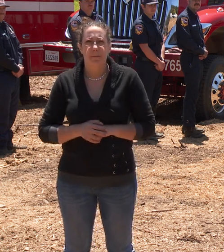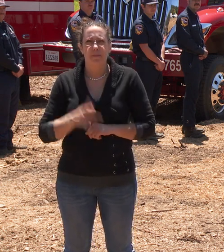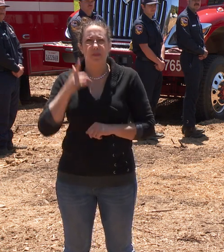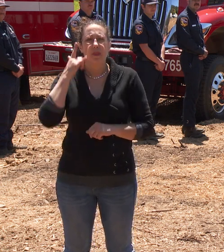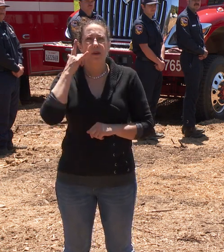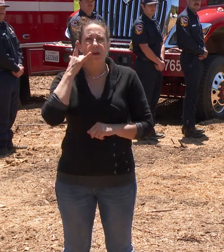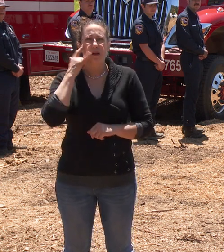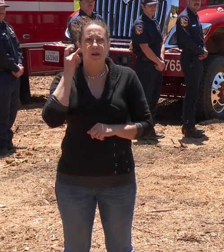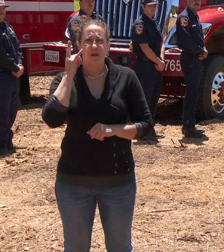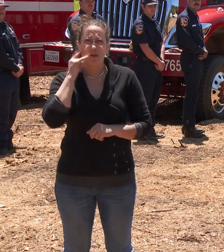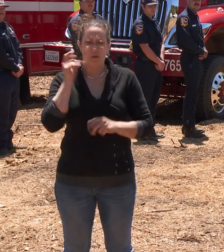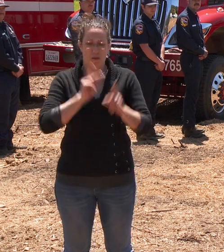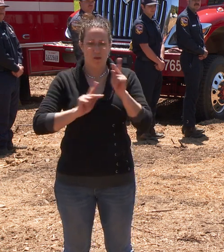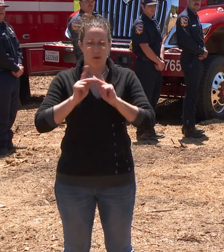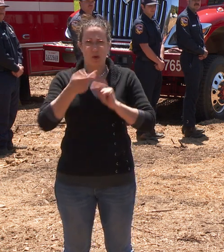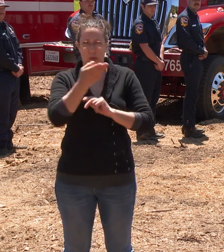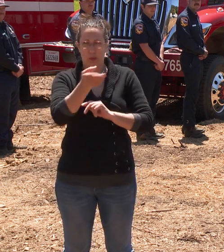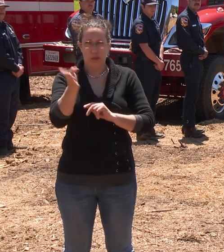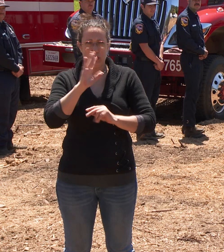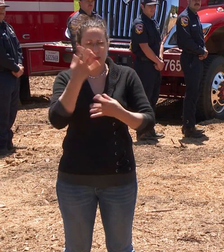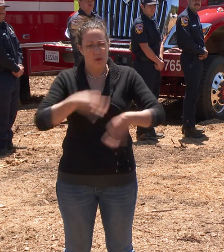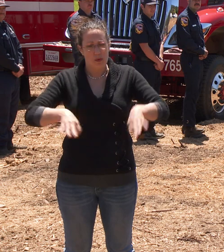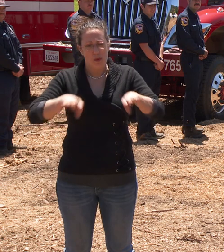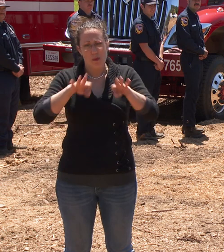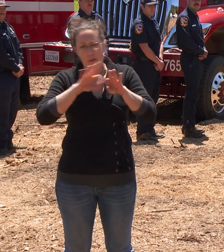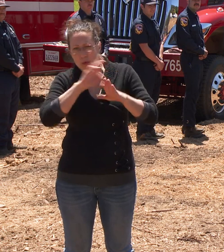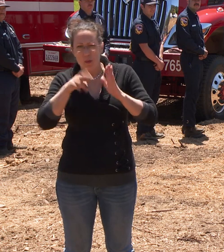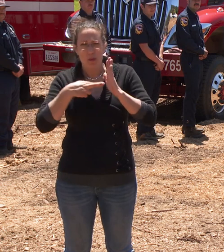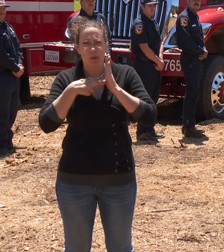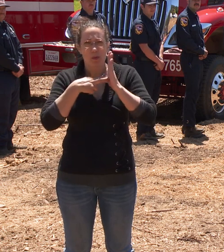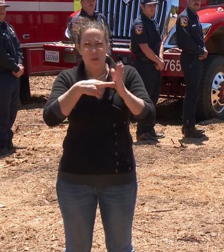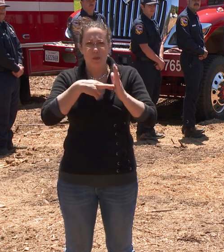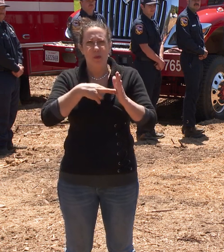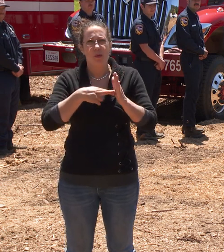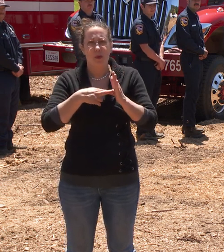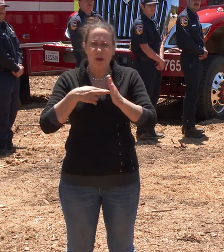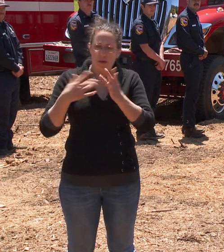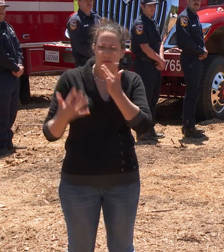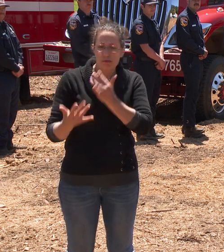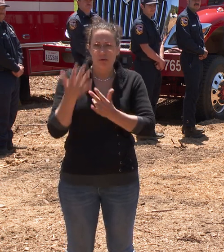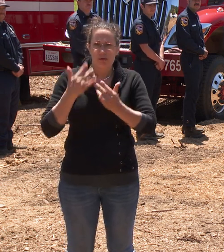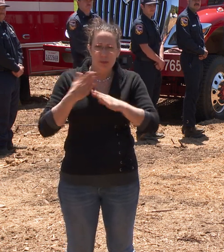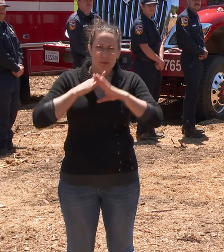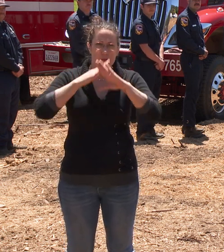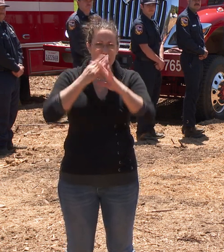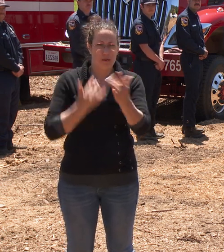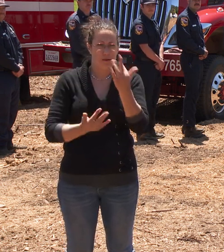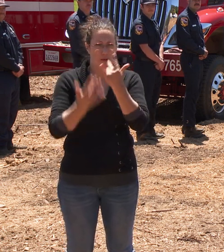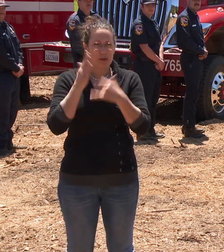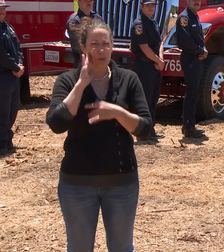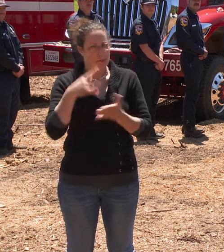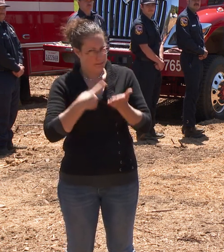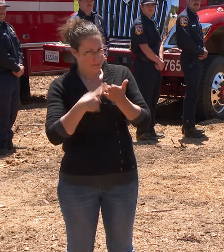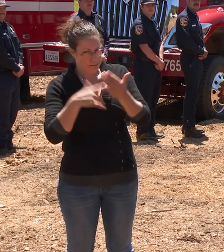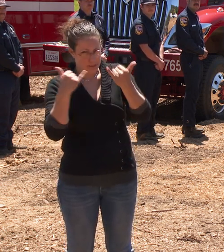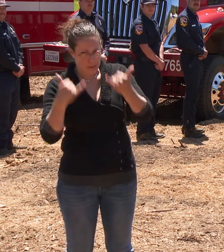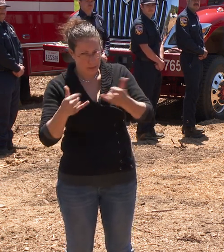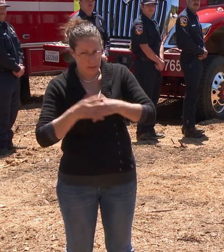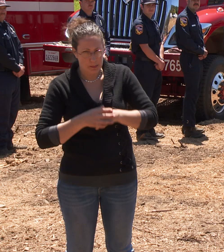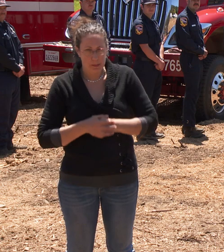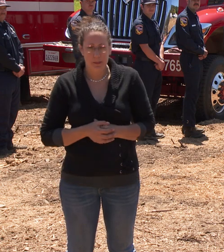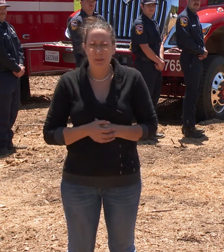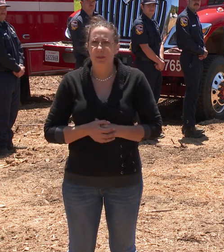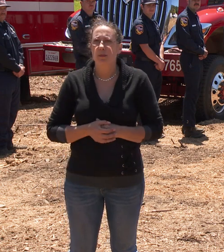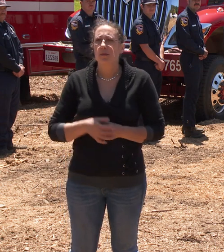Californians play a crucial role in fire prevention and that's what we'll talk about today. We recognize